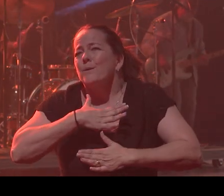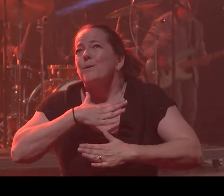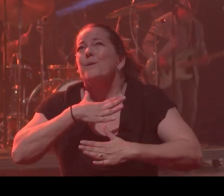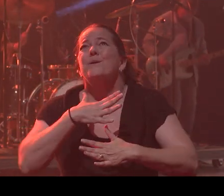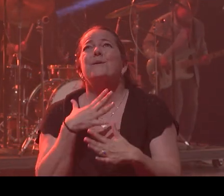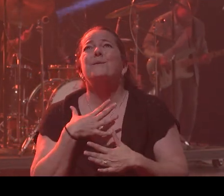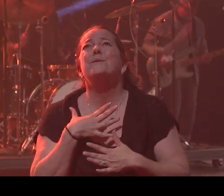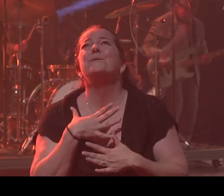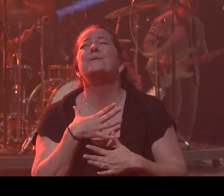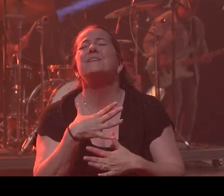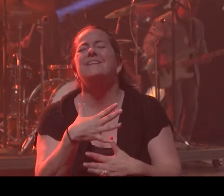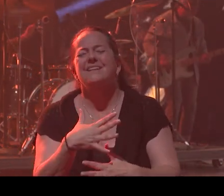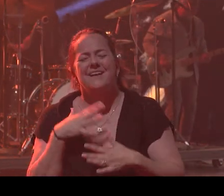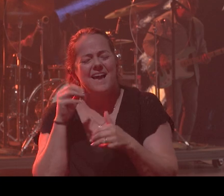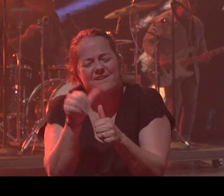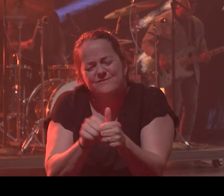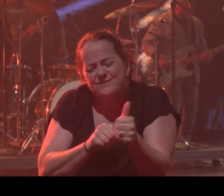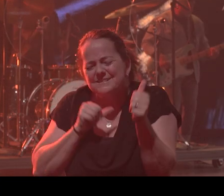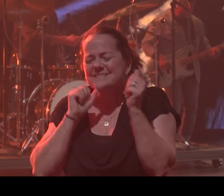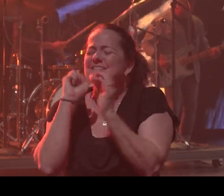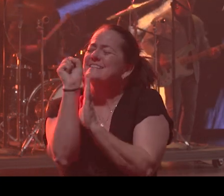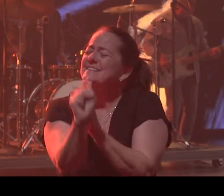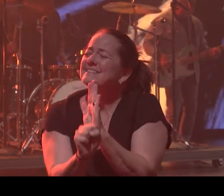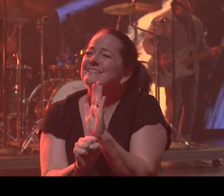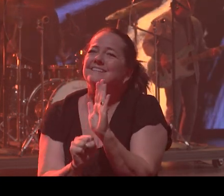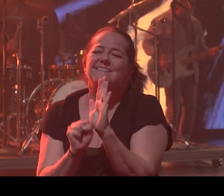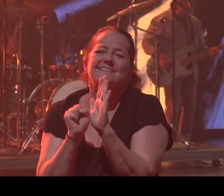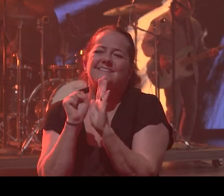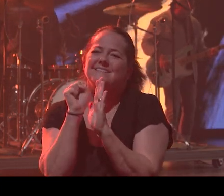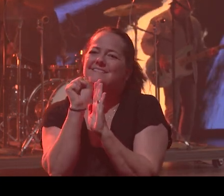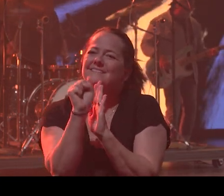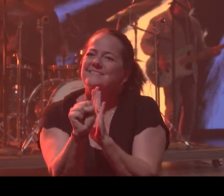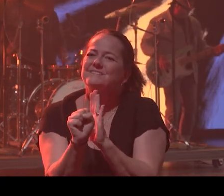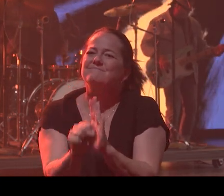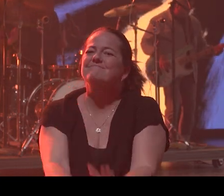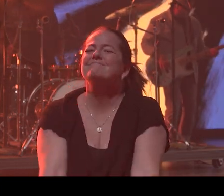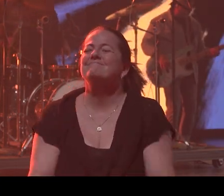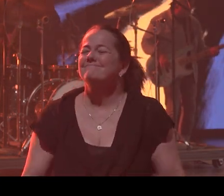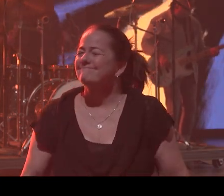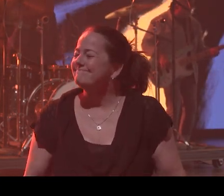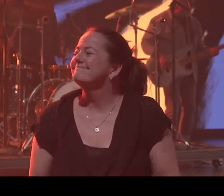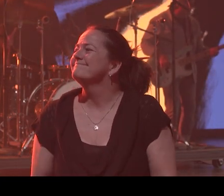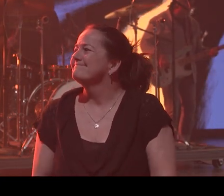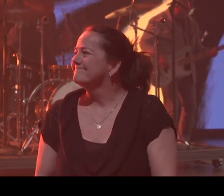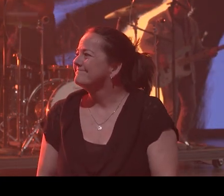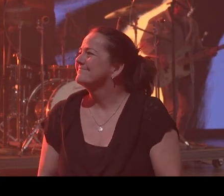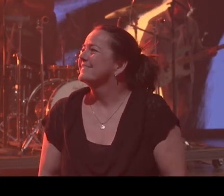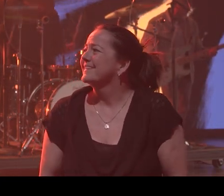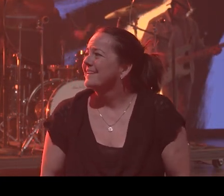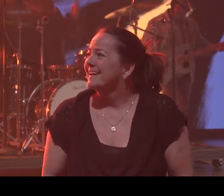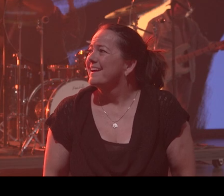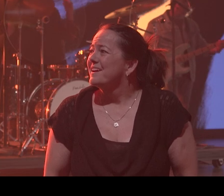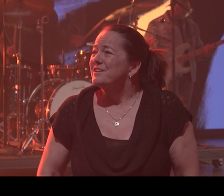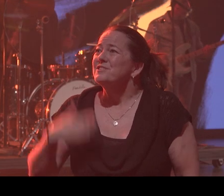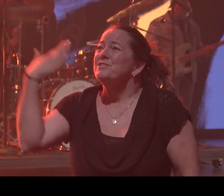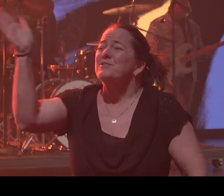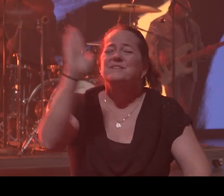in every season, you are the song